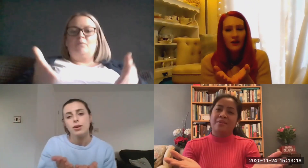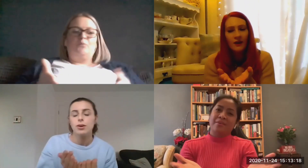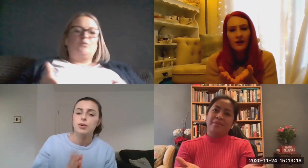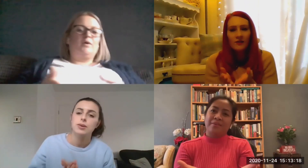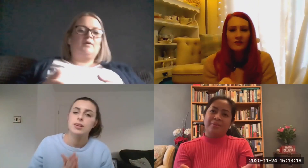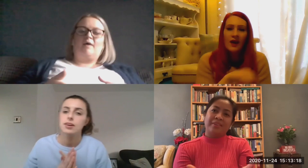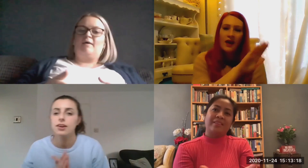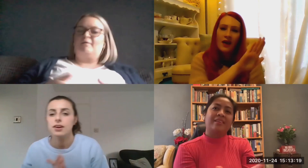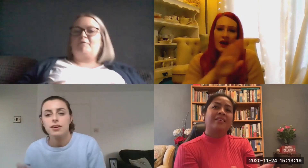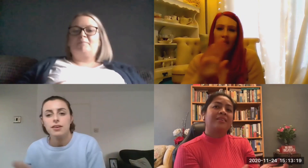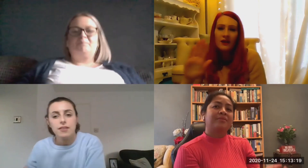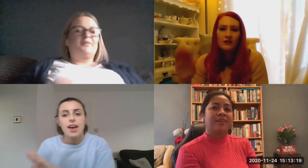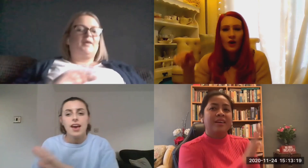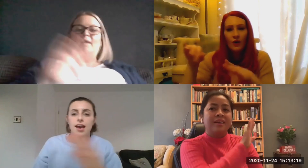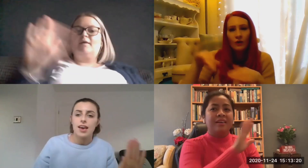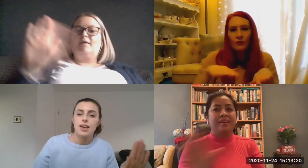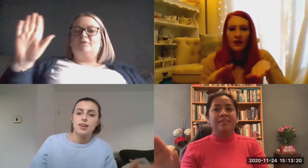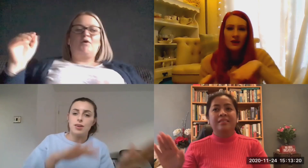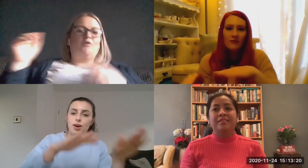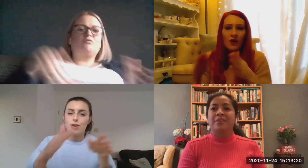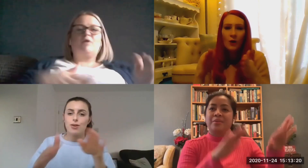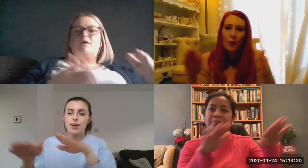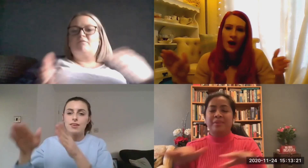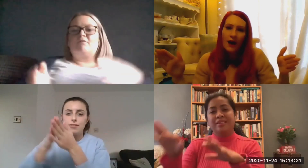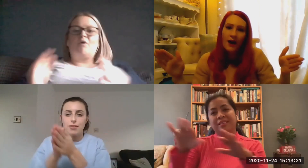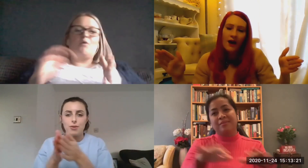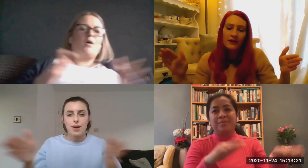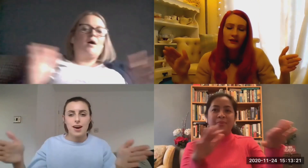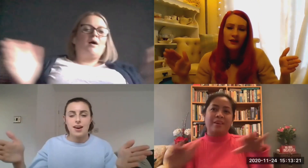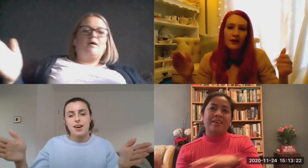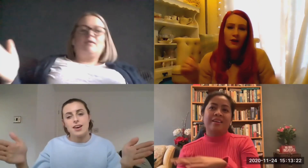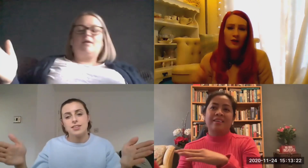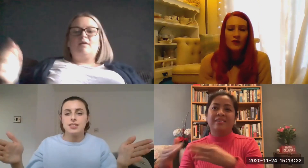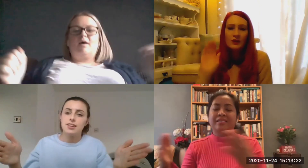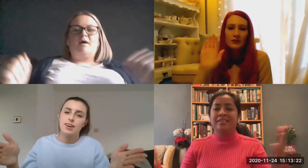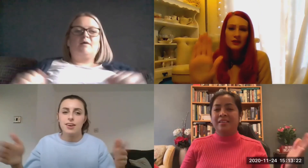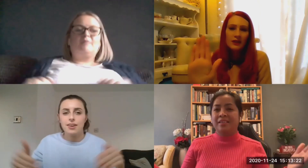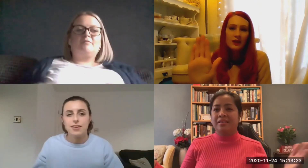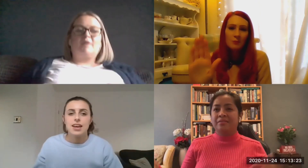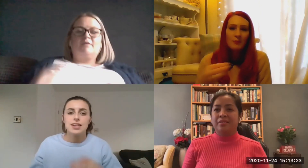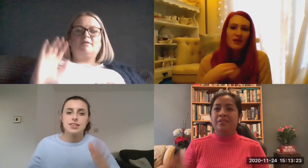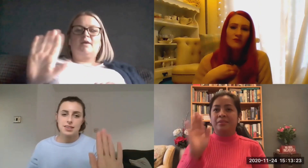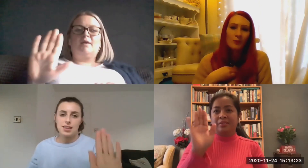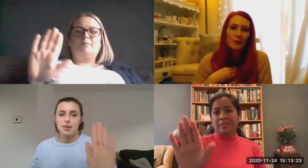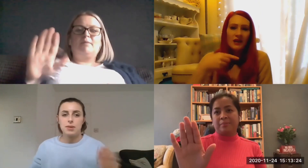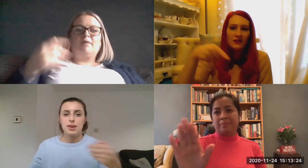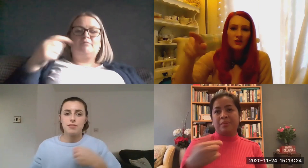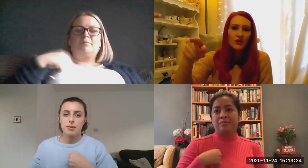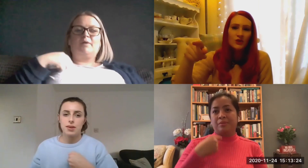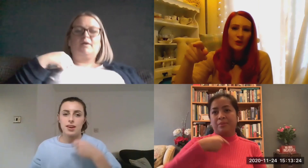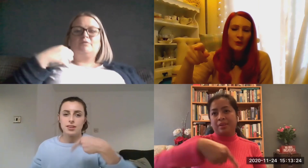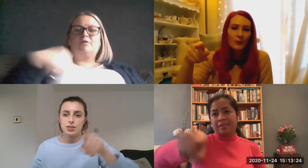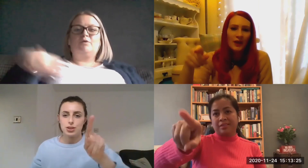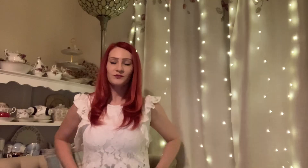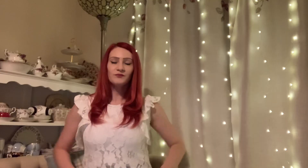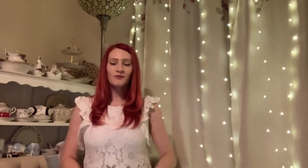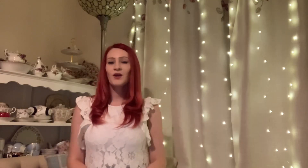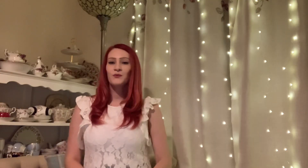enough, ain't no river wide enough to keep me from getting to you baby